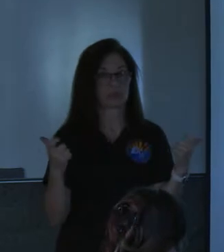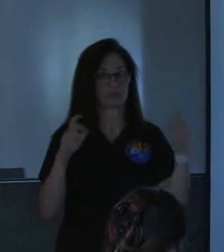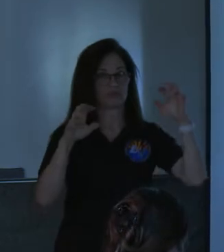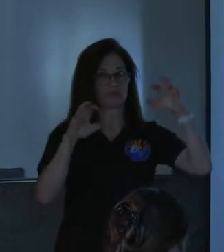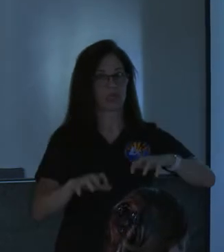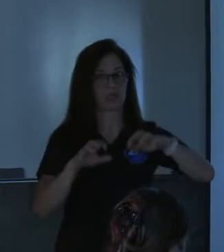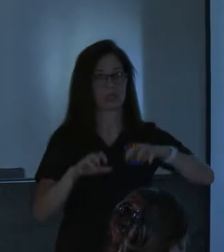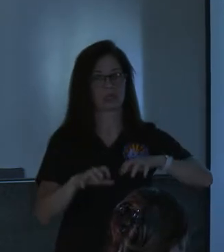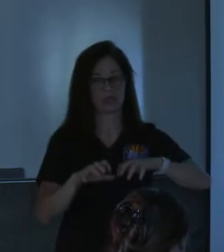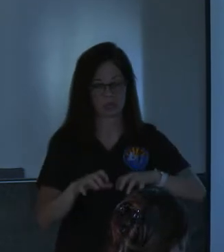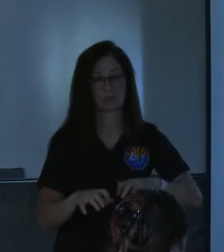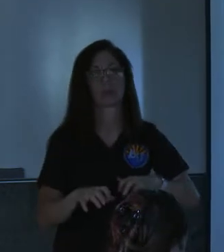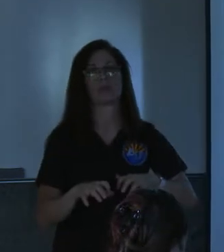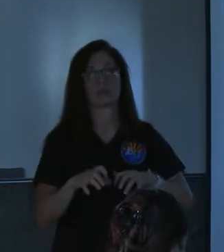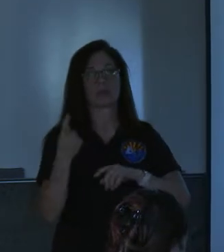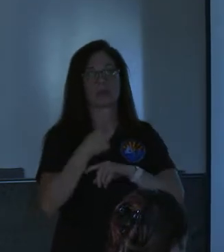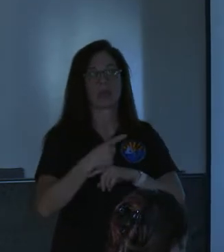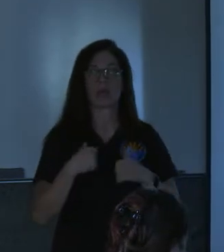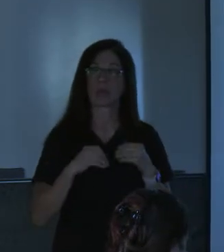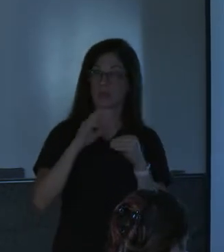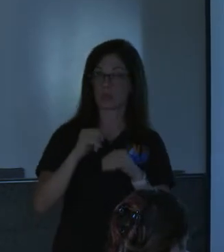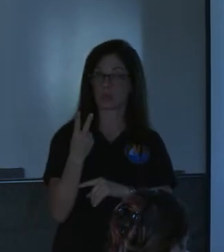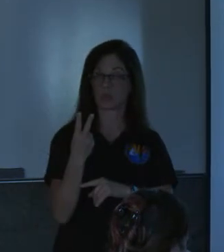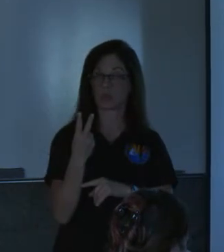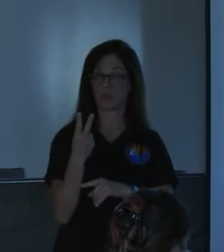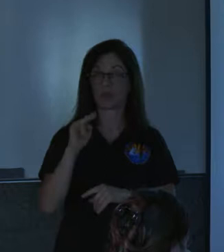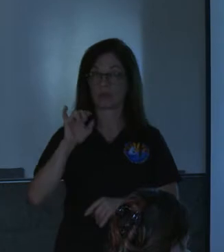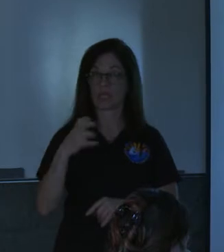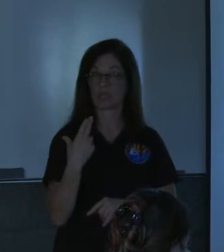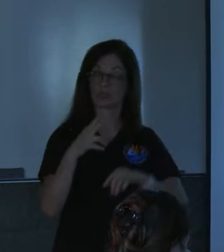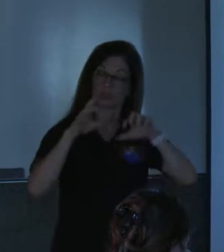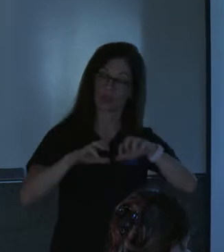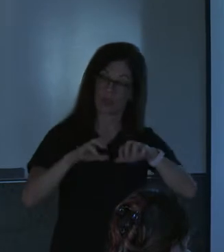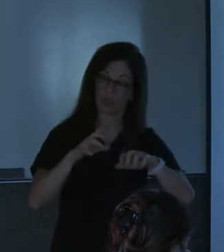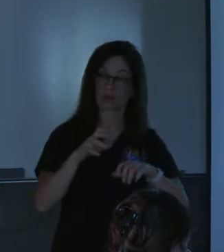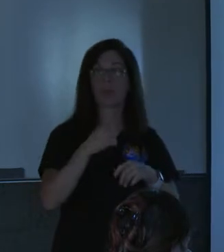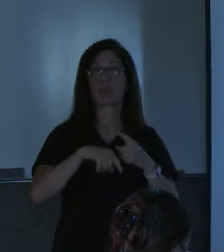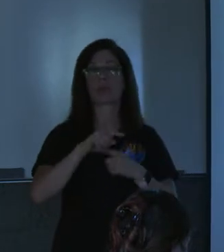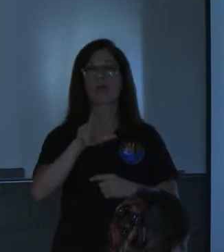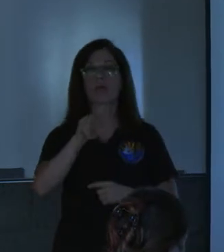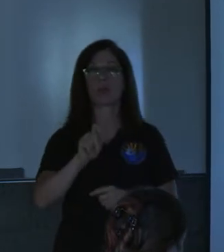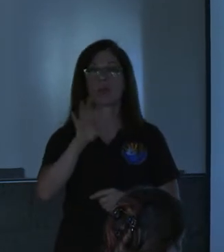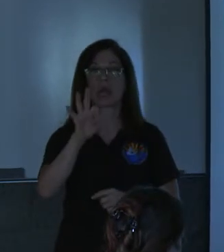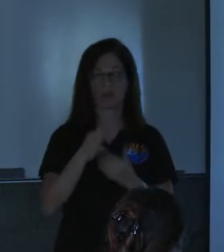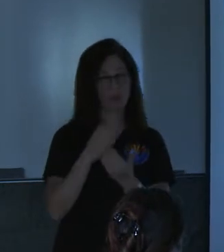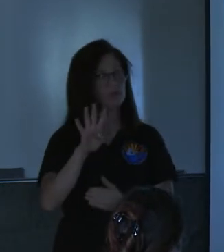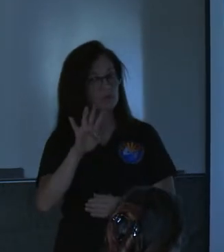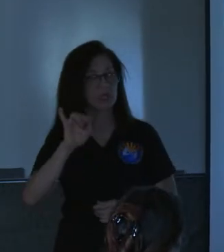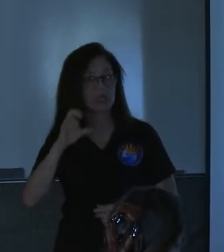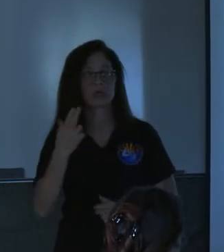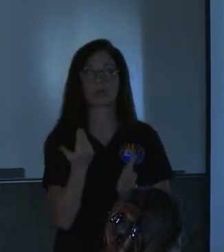we had over two inches of rainfall and 3.9 almost four inches